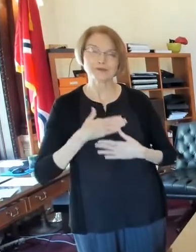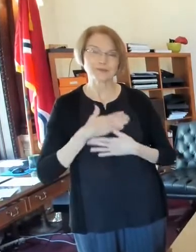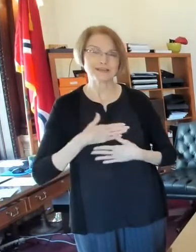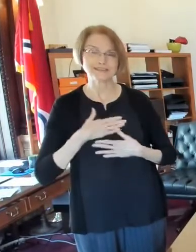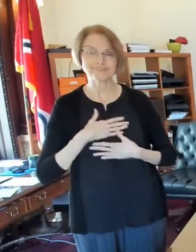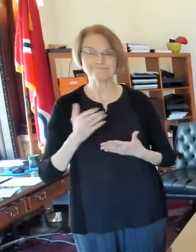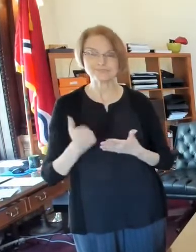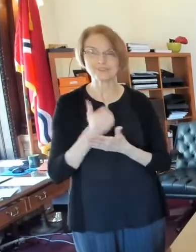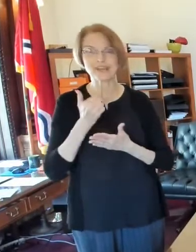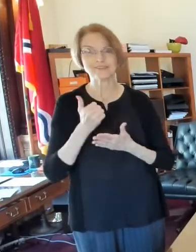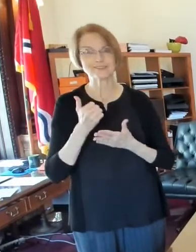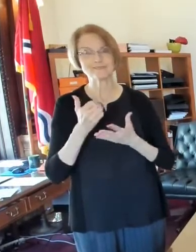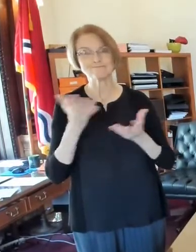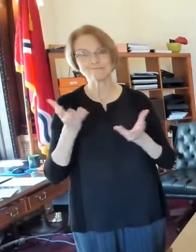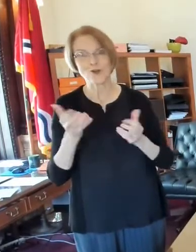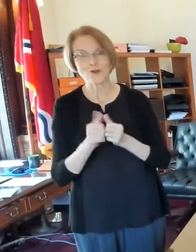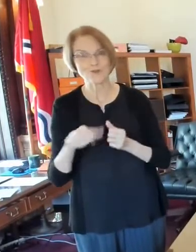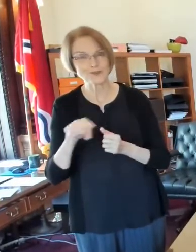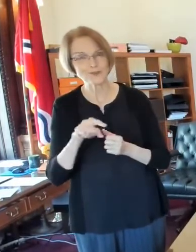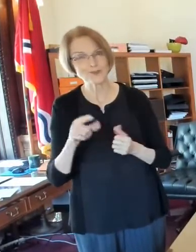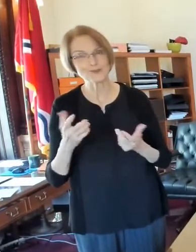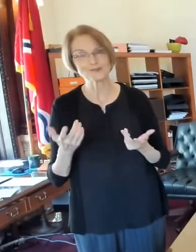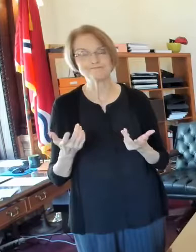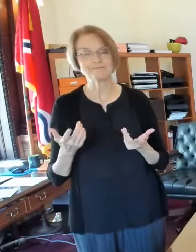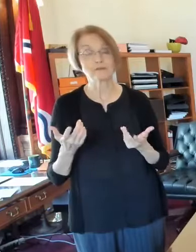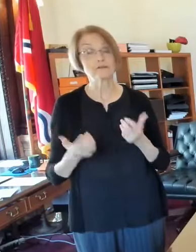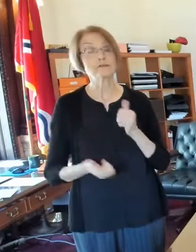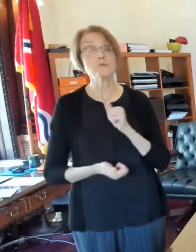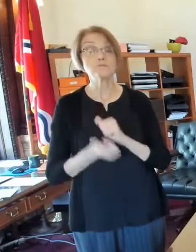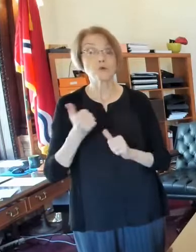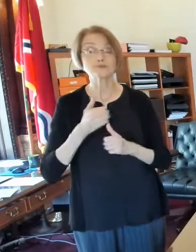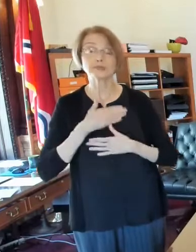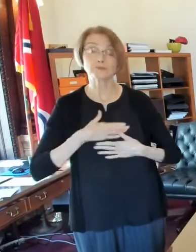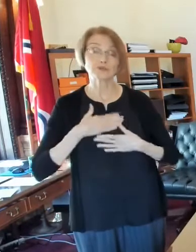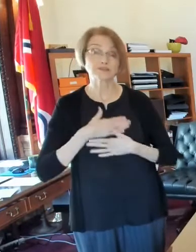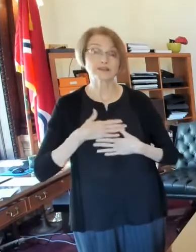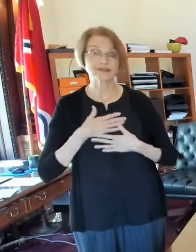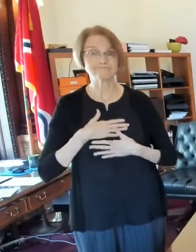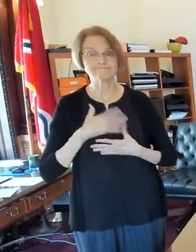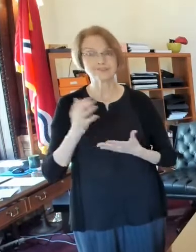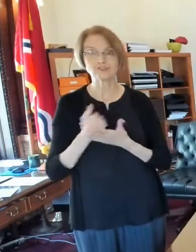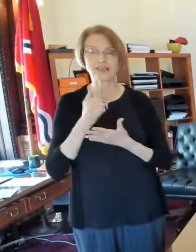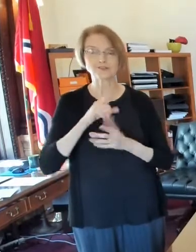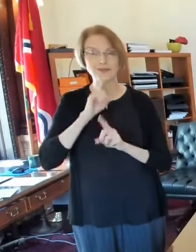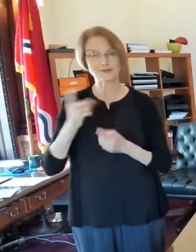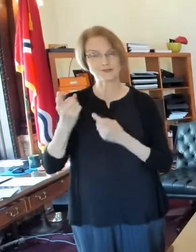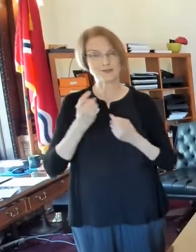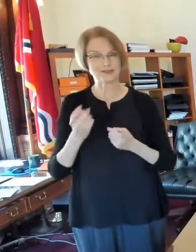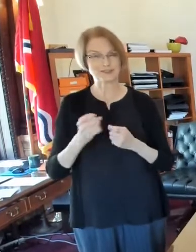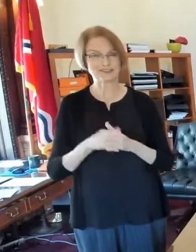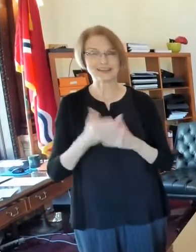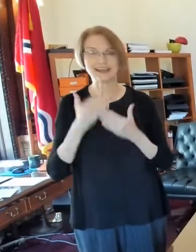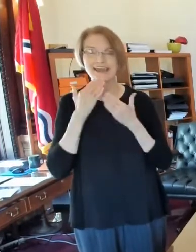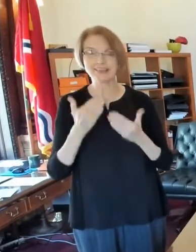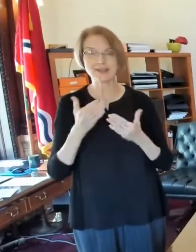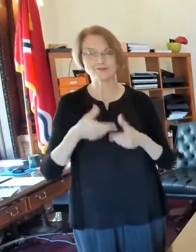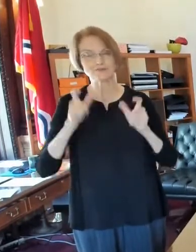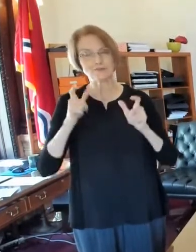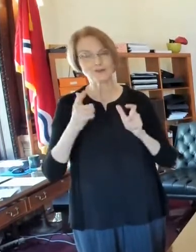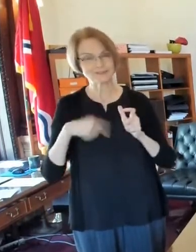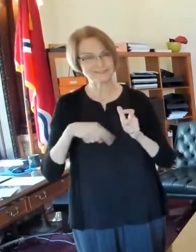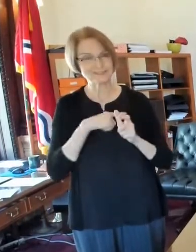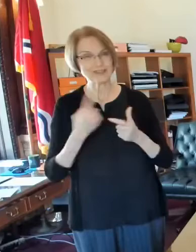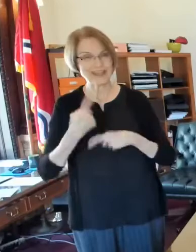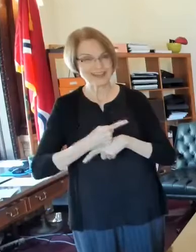the chance to talk to you and, uh, mostly appreciate the chance to answer your questions. So thanks for being with us today